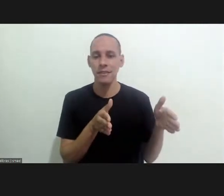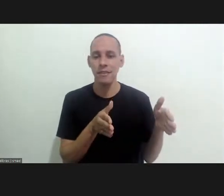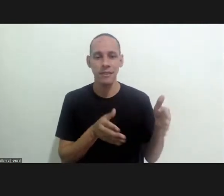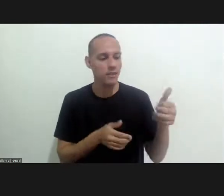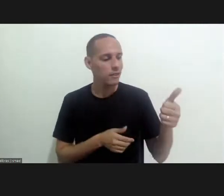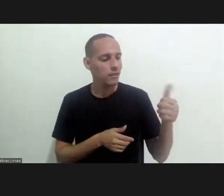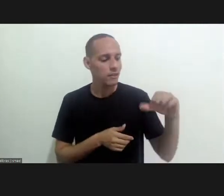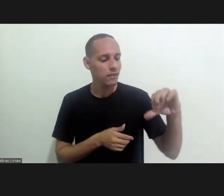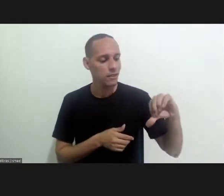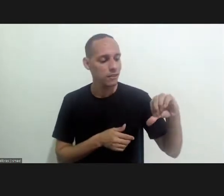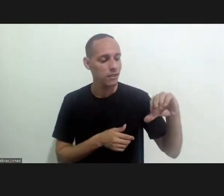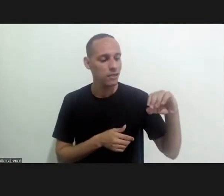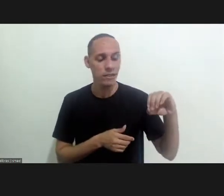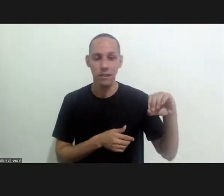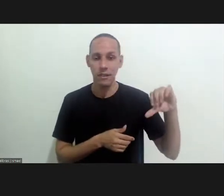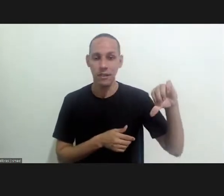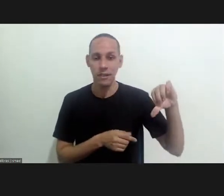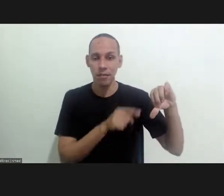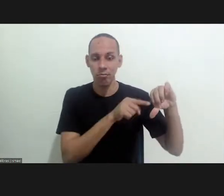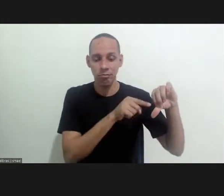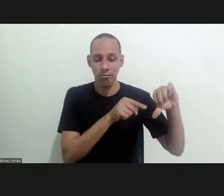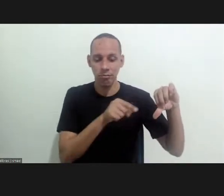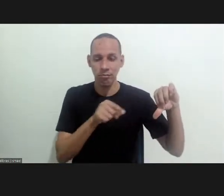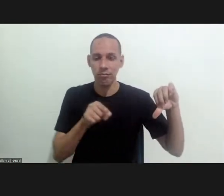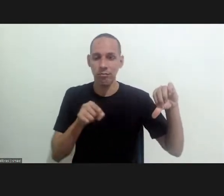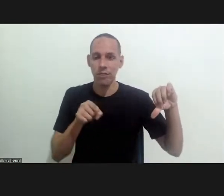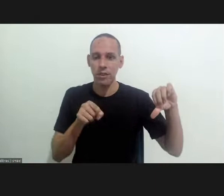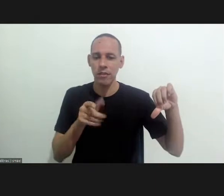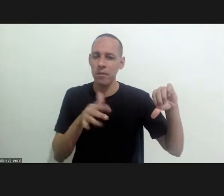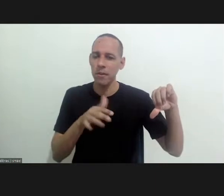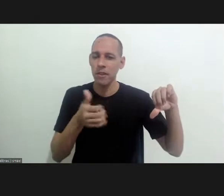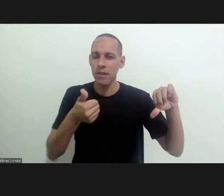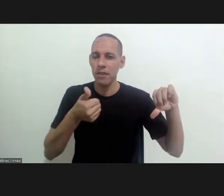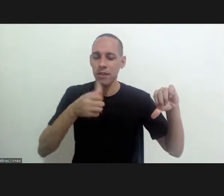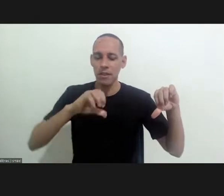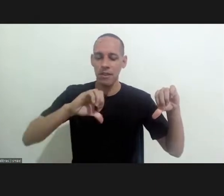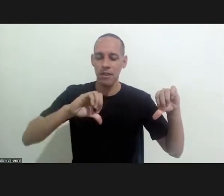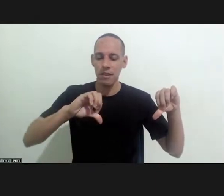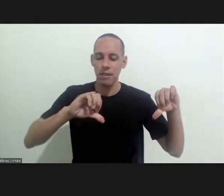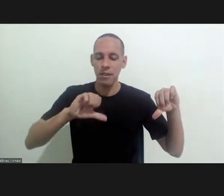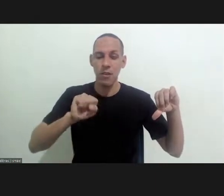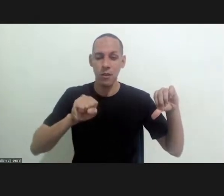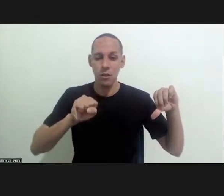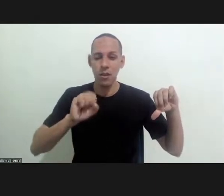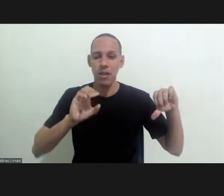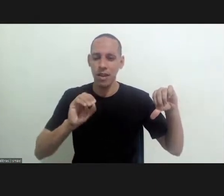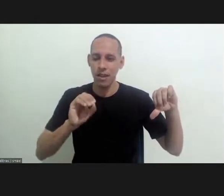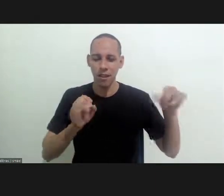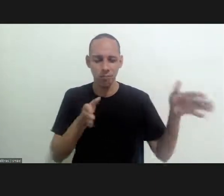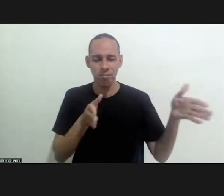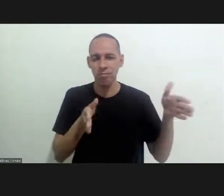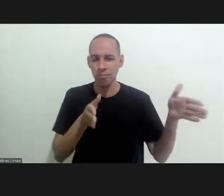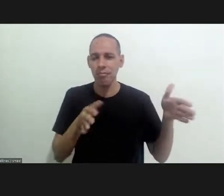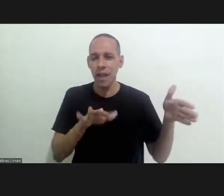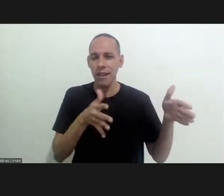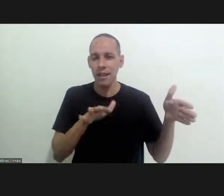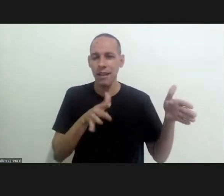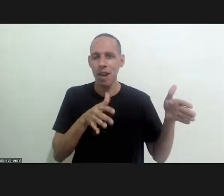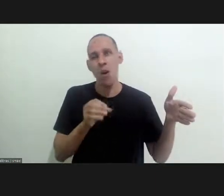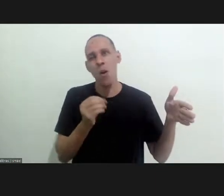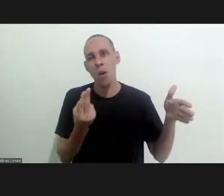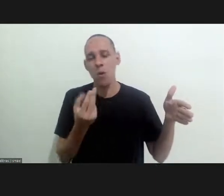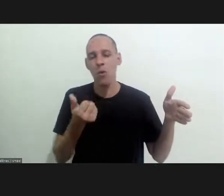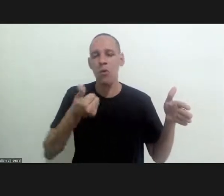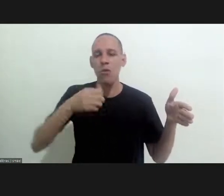moment which goes from 1909 until approximately 1980 or